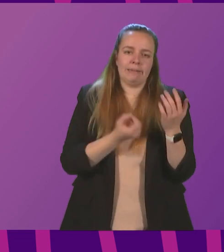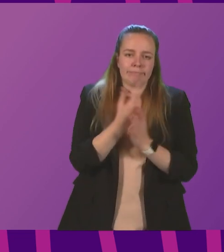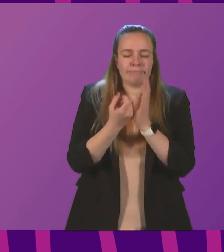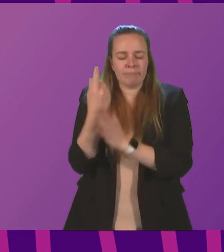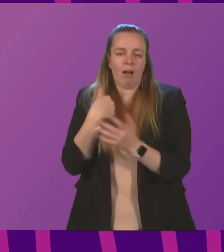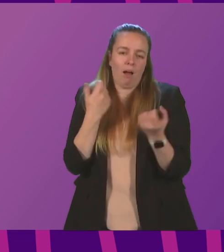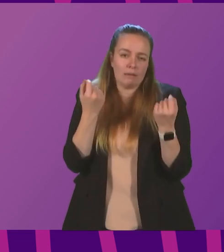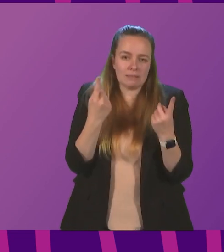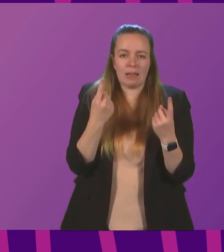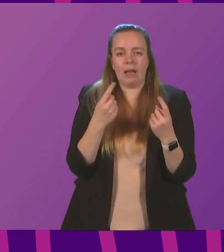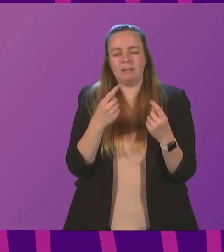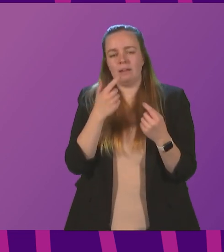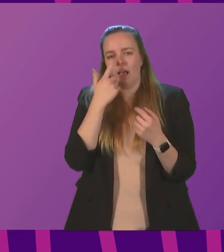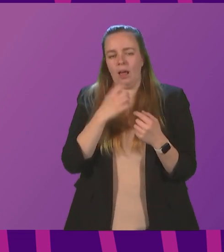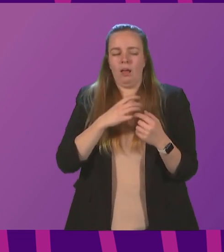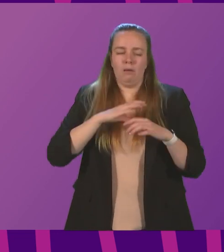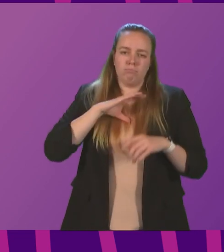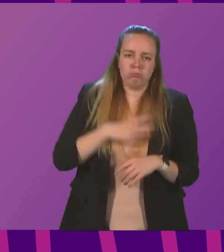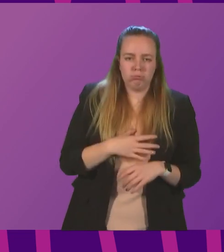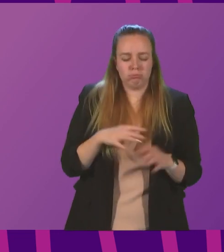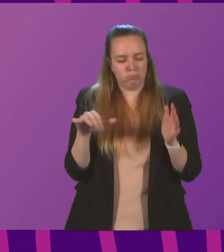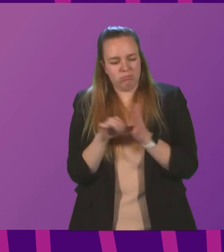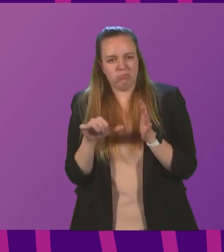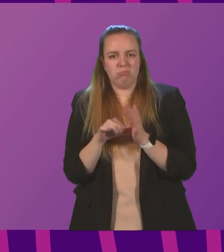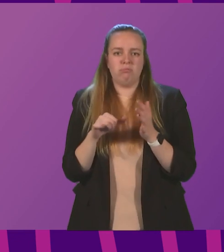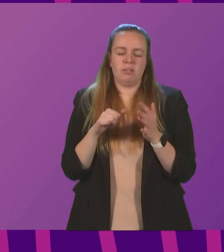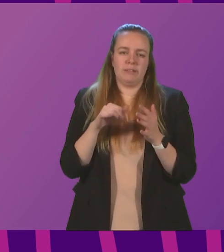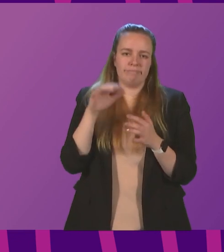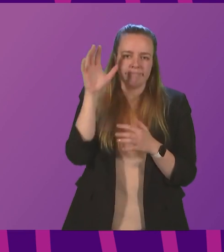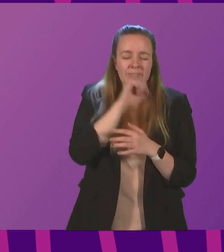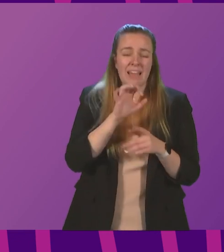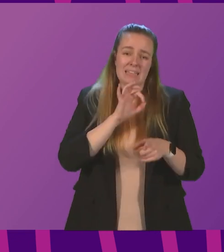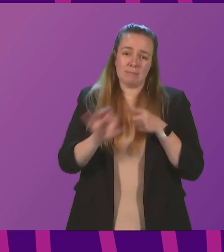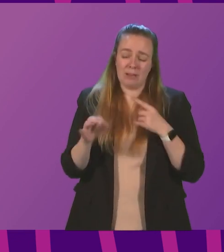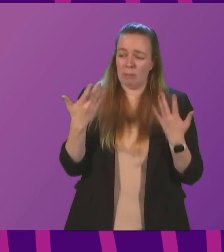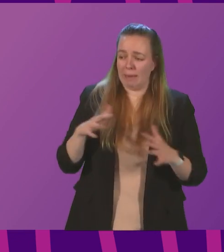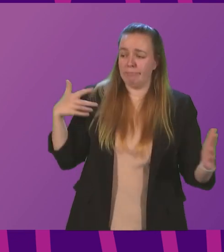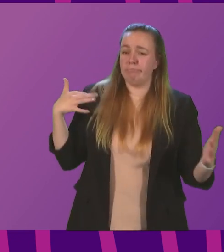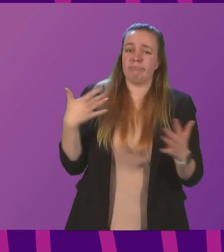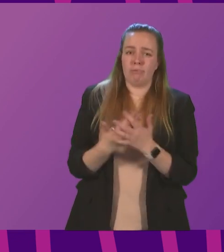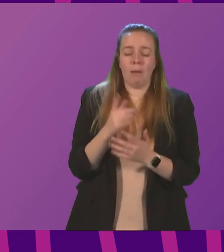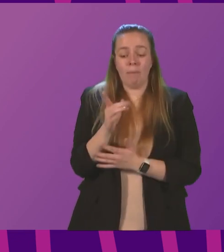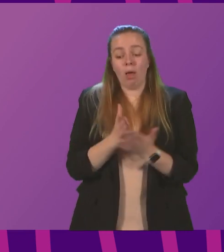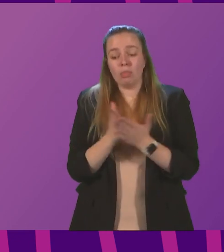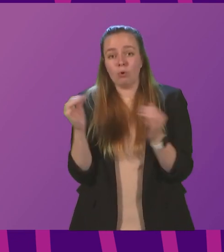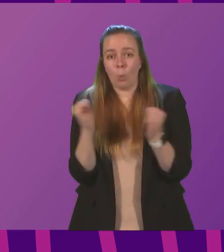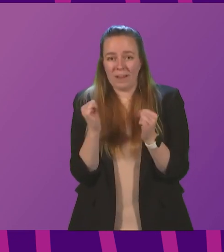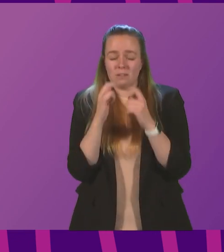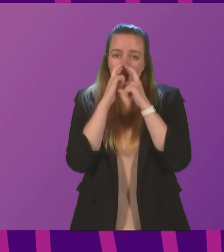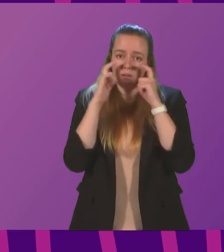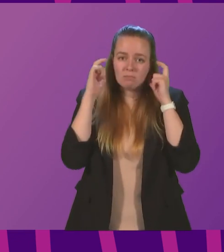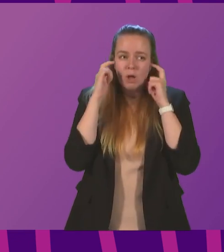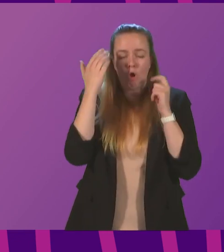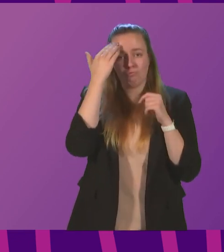I understand how tiresome, how inconvenient it is, particularly after so long. But as we go into winter, wearing face coverings,